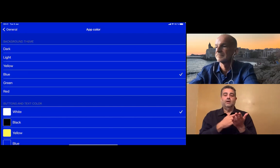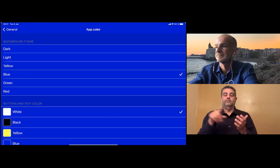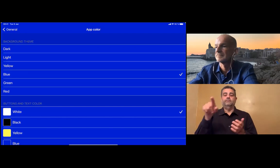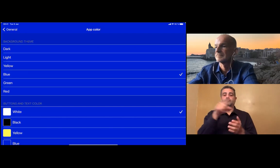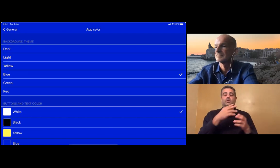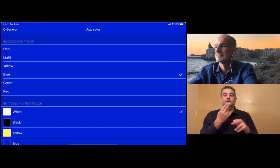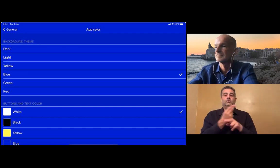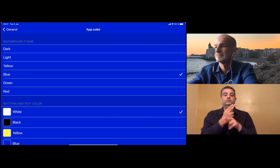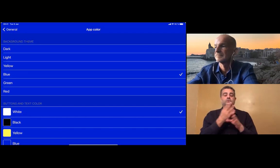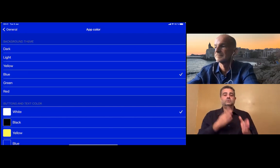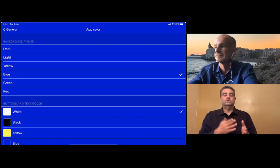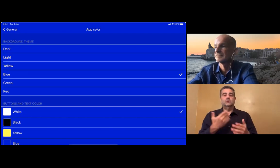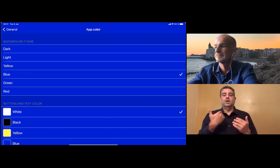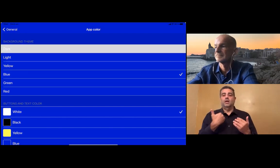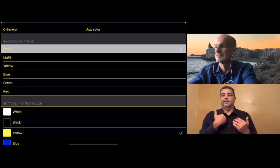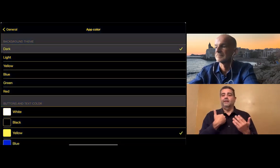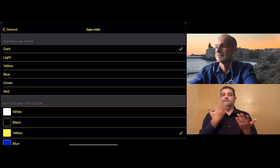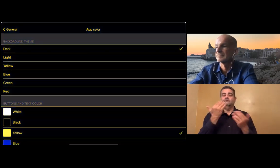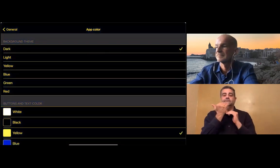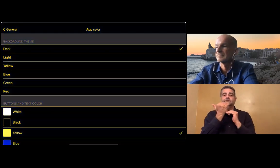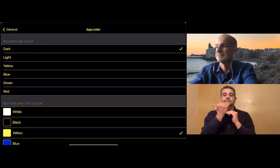And organize them in the way that you need.